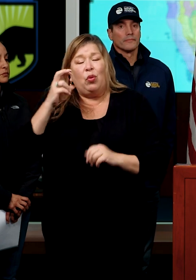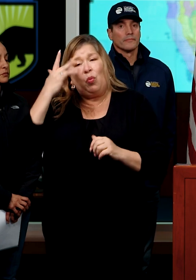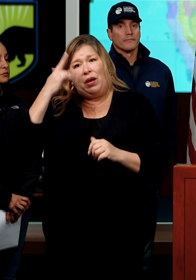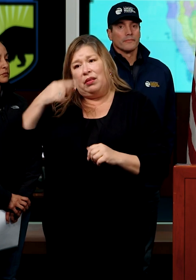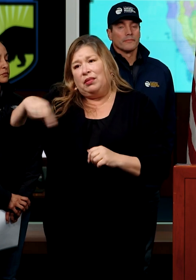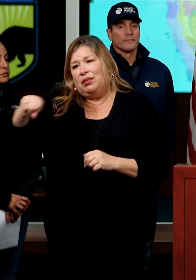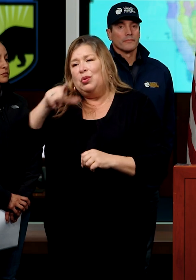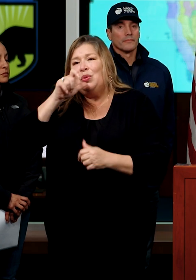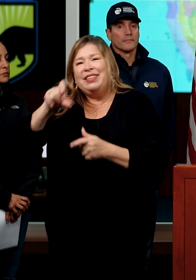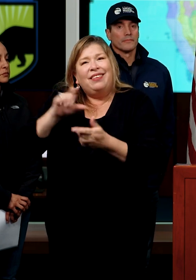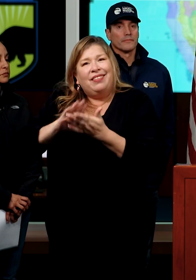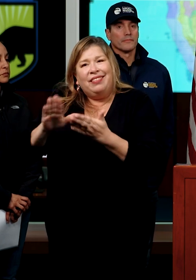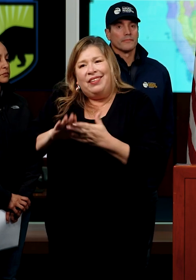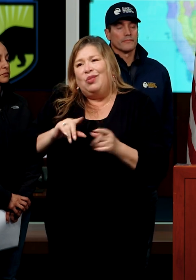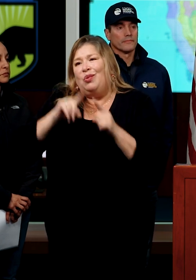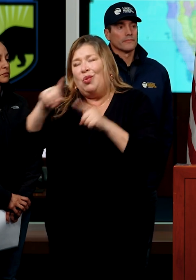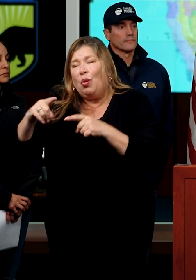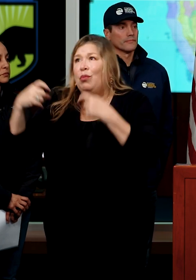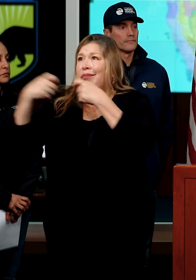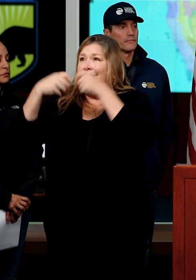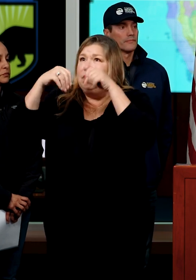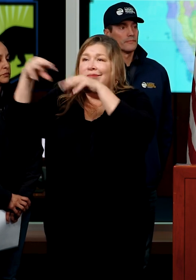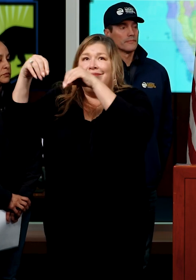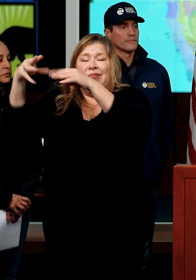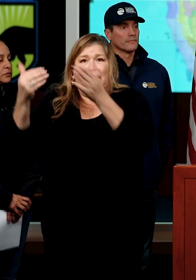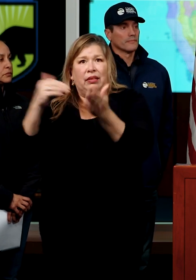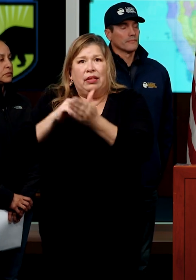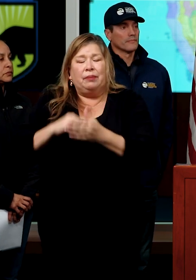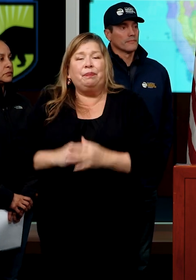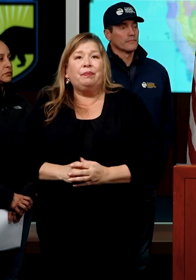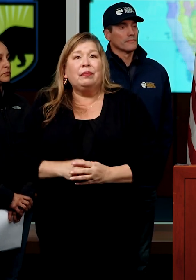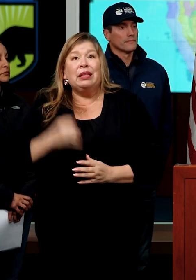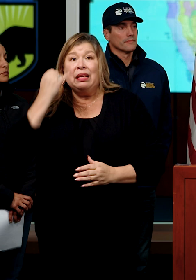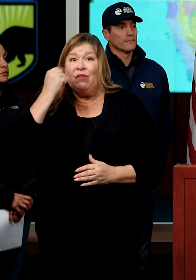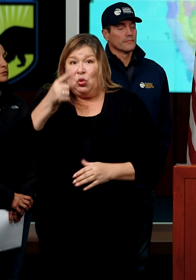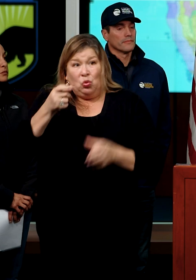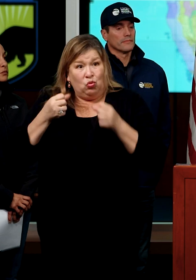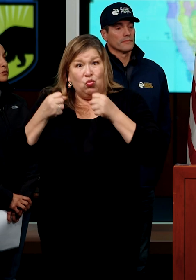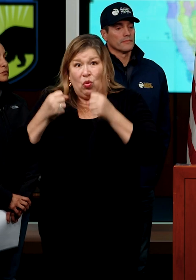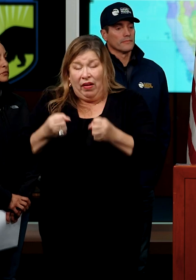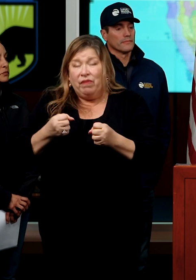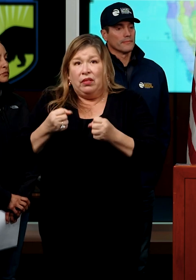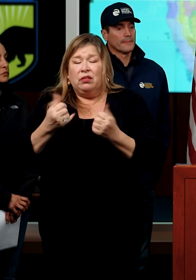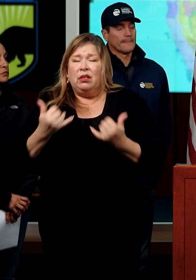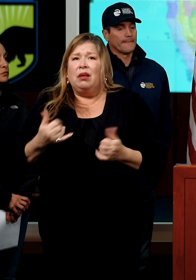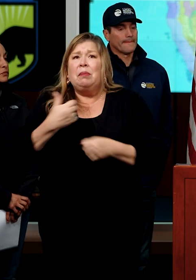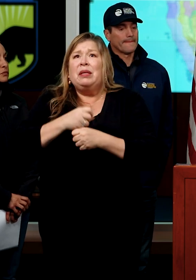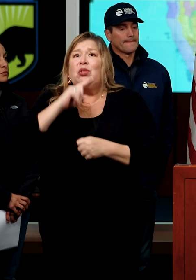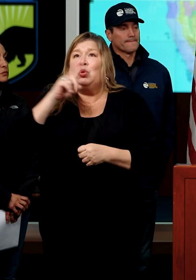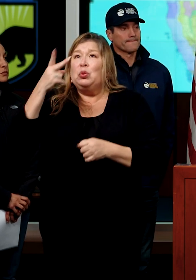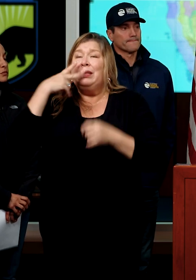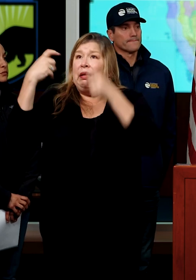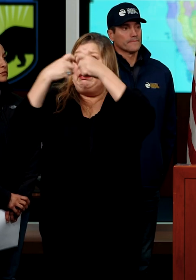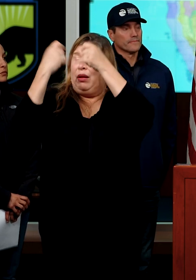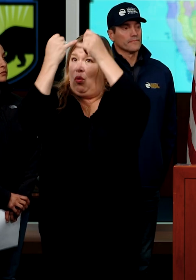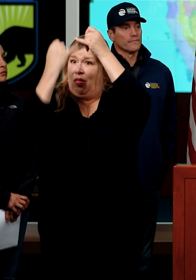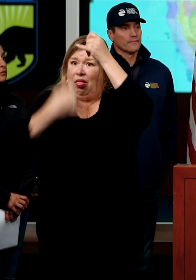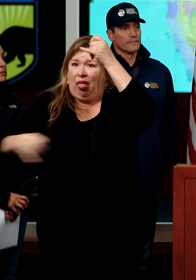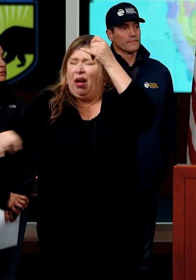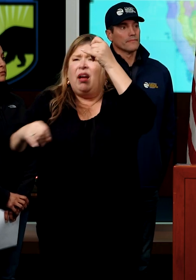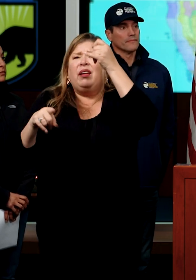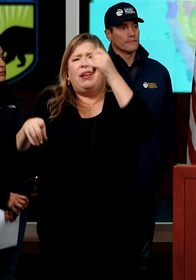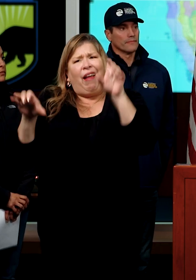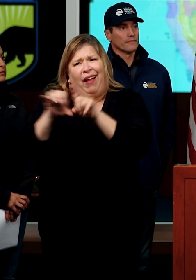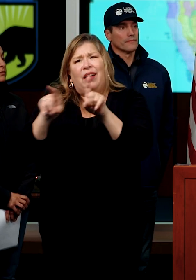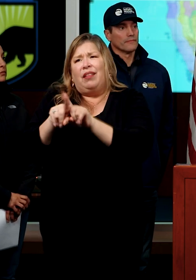crews and power companies to do their jobs. If you are out on the roads, treat all downed power lines as if they're live. Don't try to